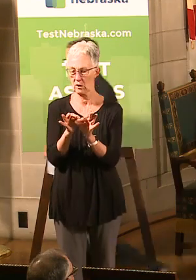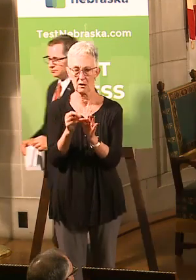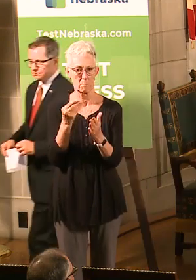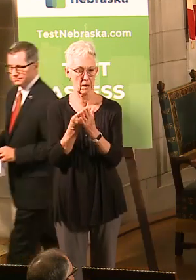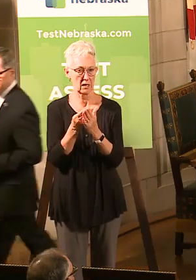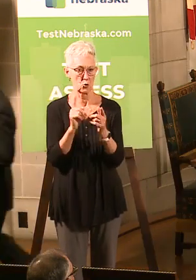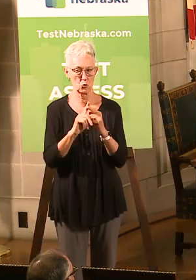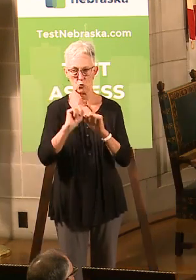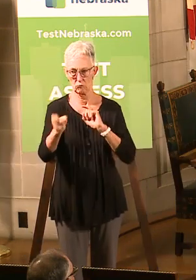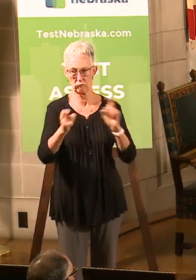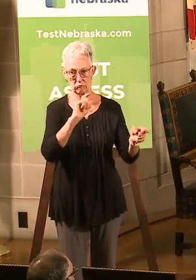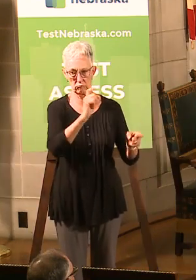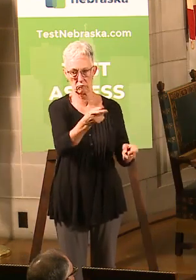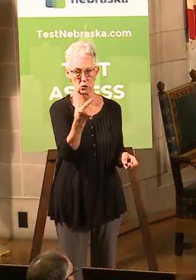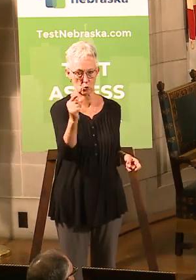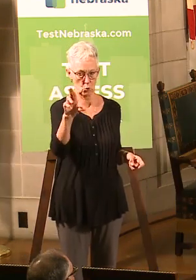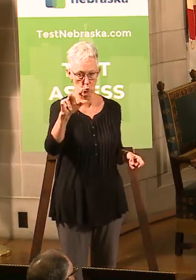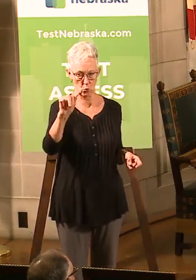Great. Thank you very much, Steve.